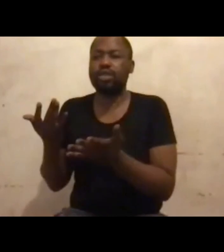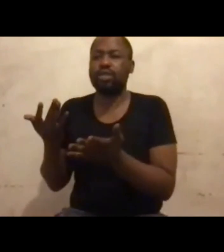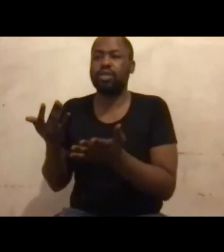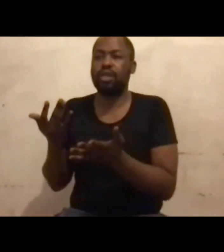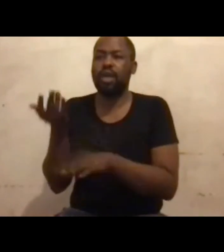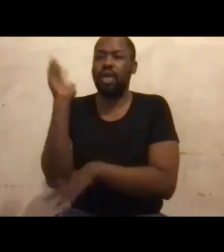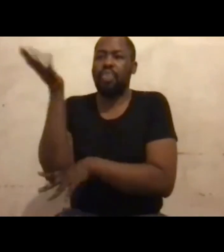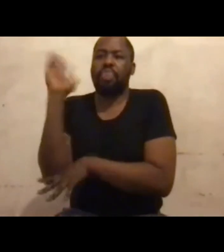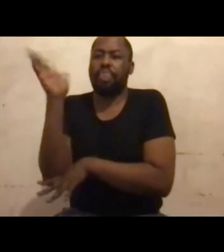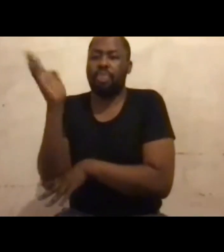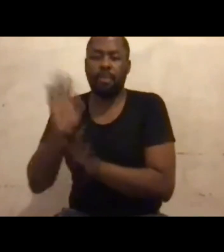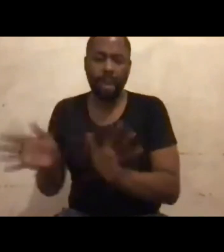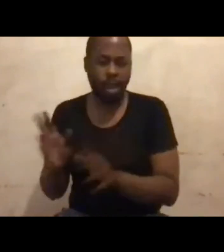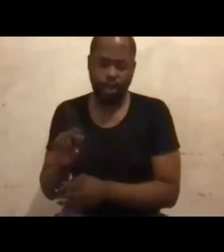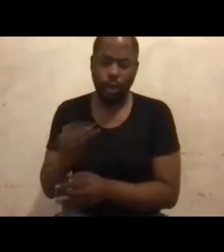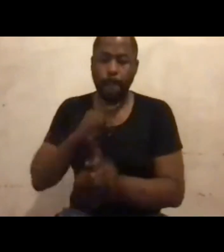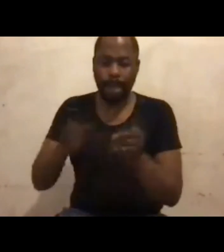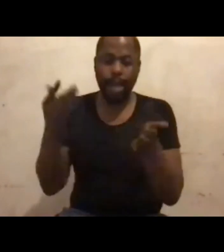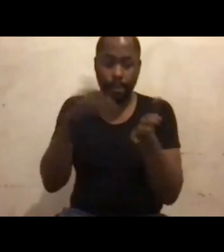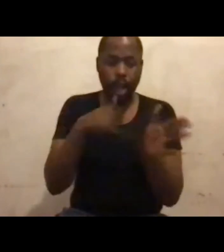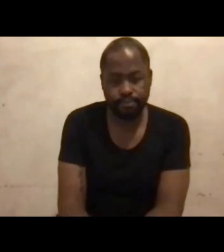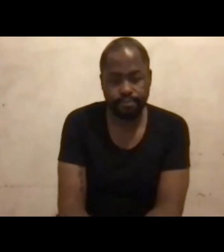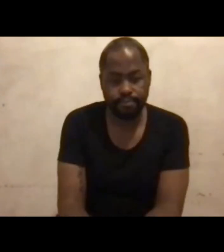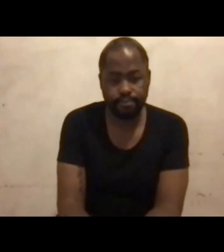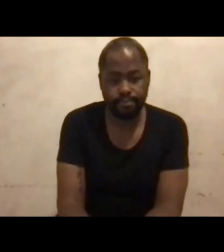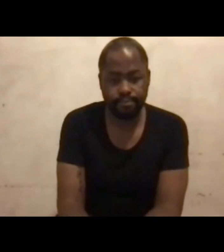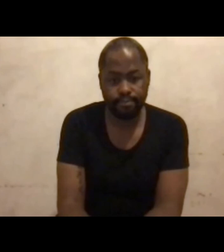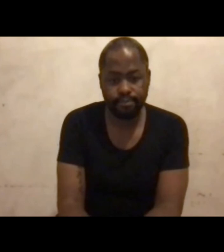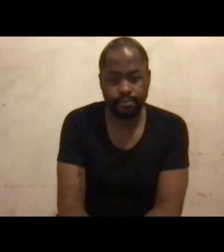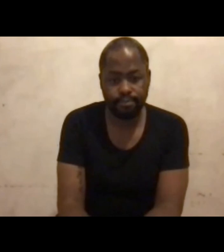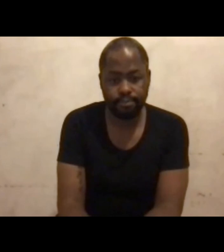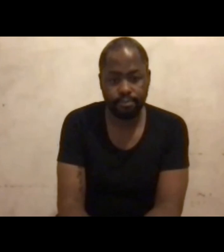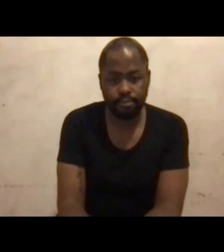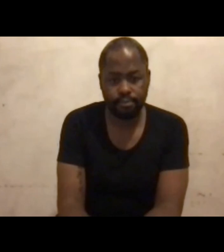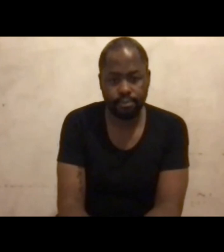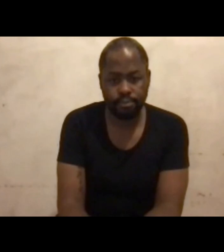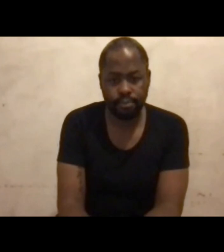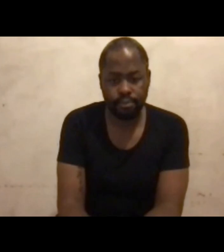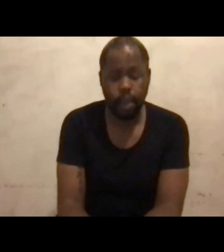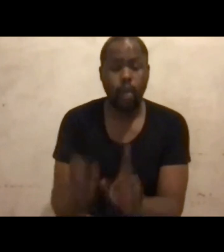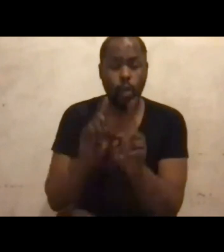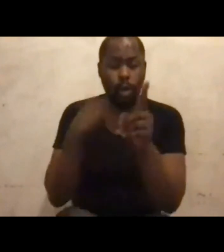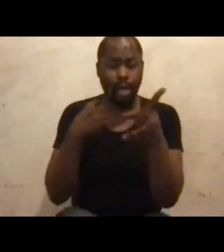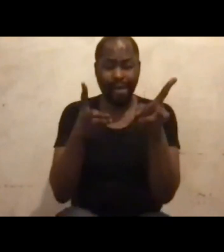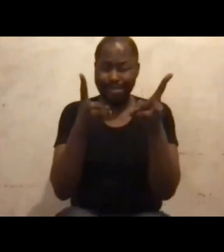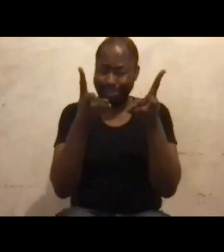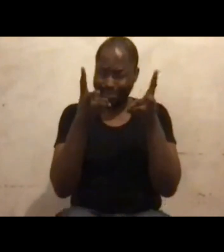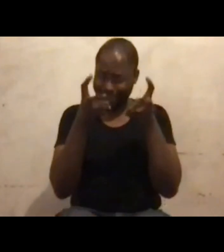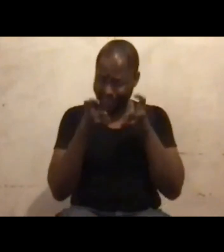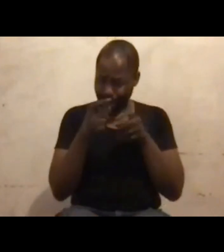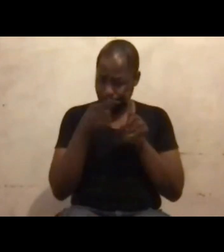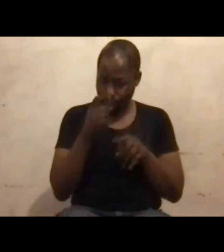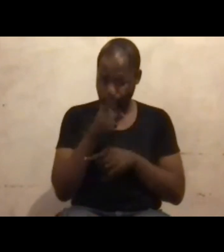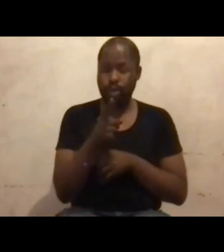a law. But a law. Musa, what I hear you say is that until we